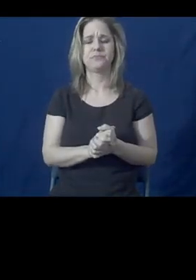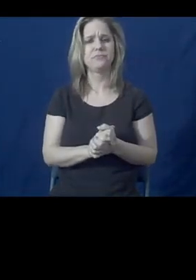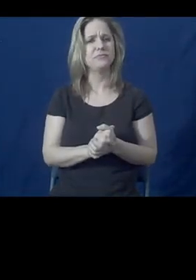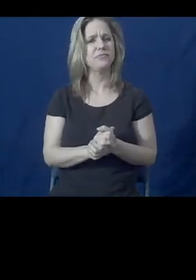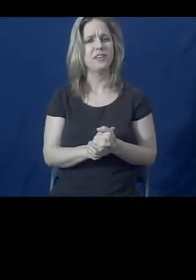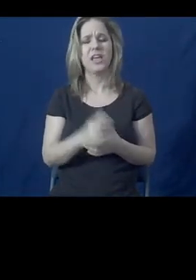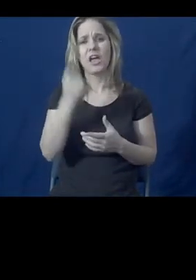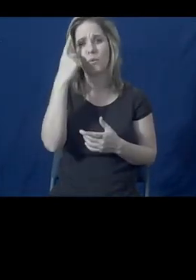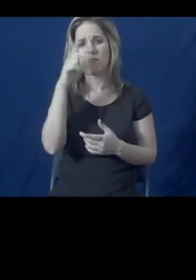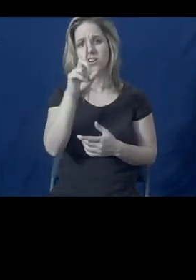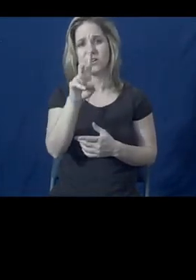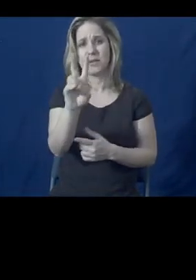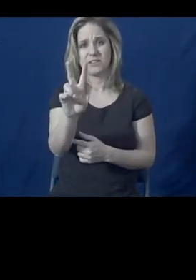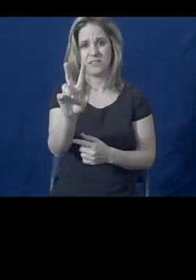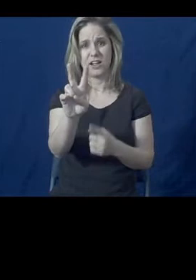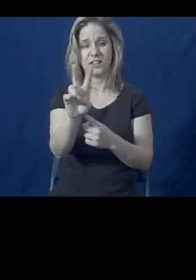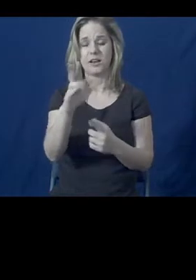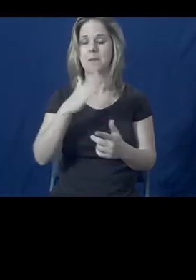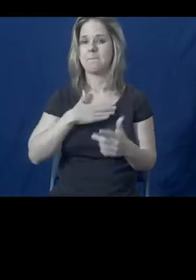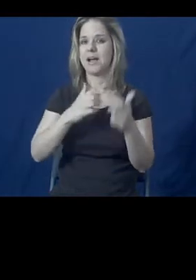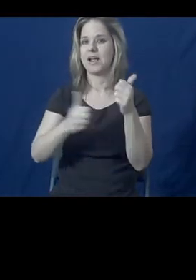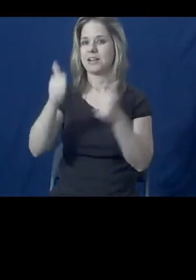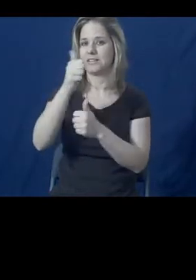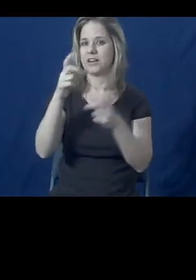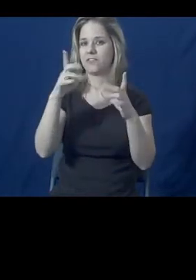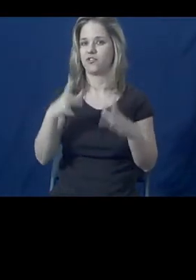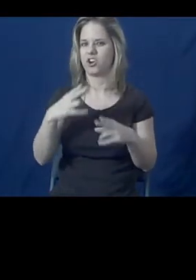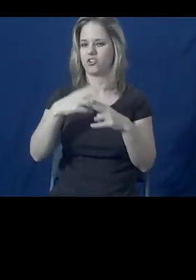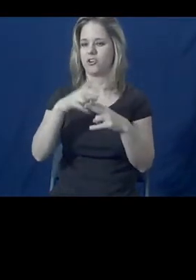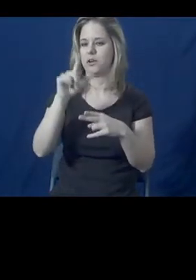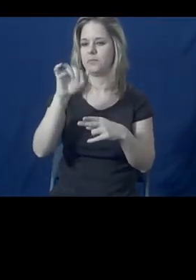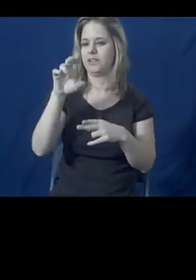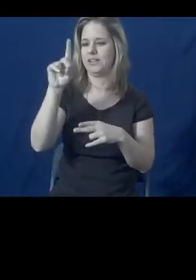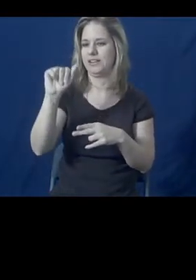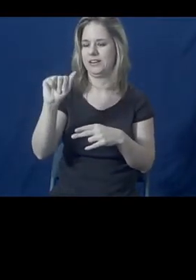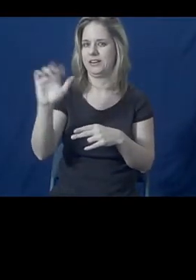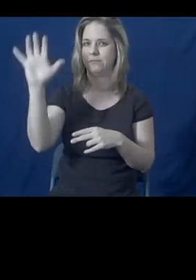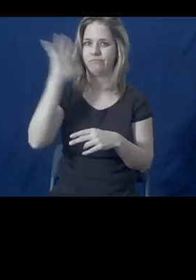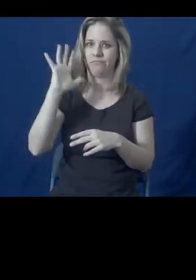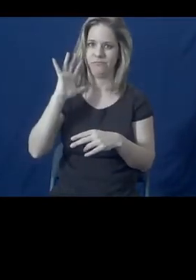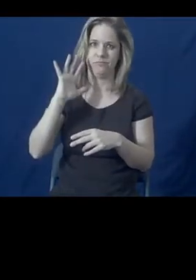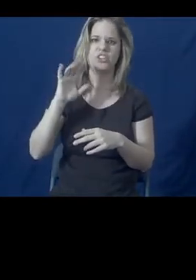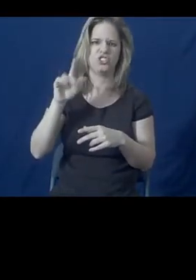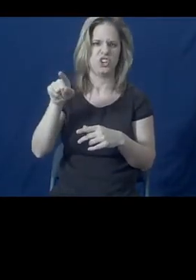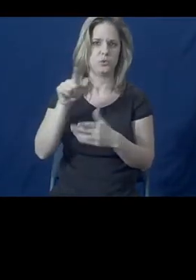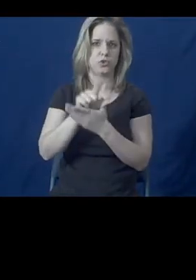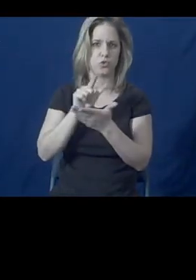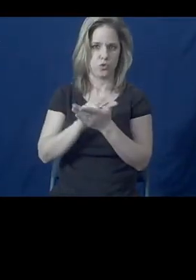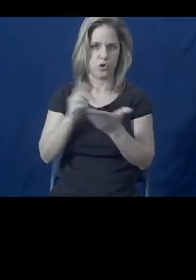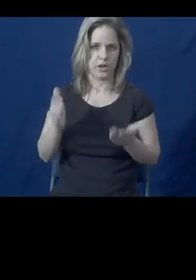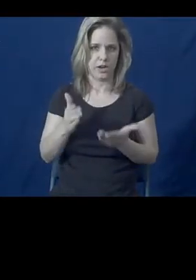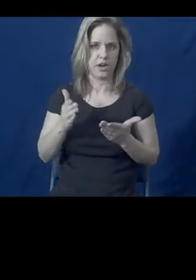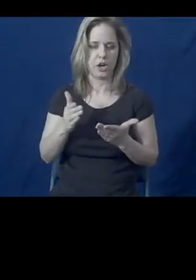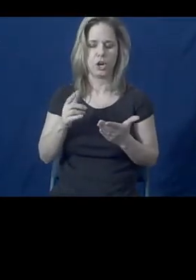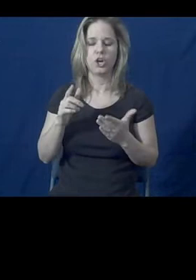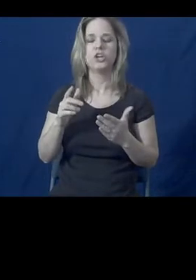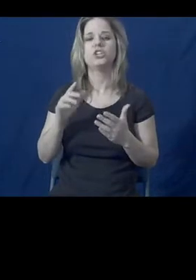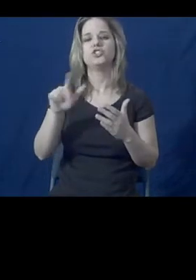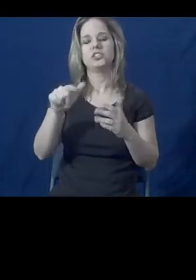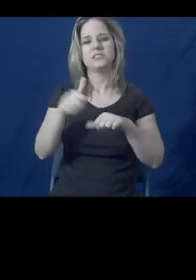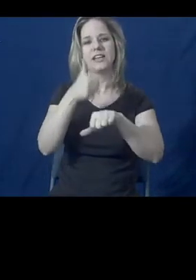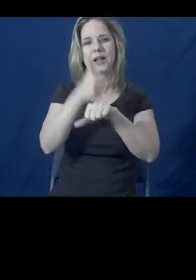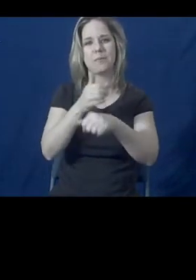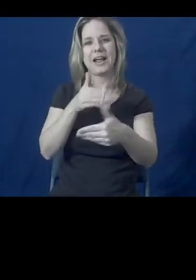when it comes to domestic violence, my executive director, Linda, created, when she was an attorney for the organization, our anti